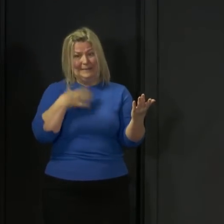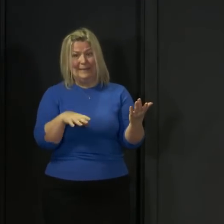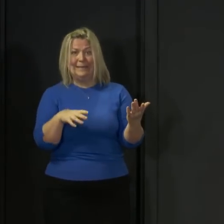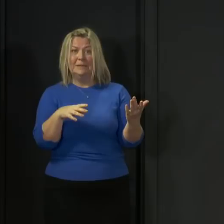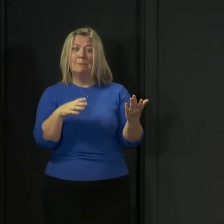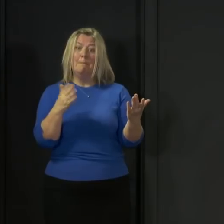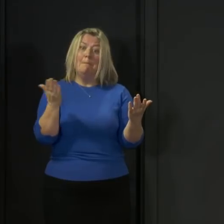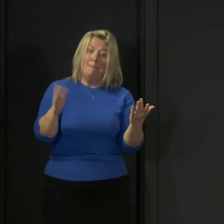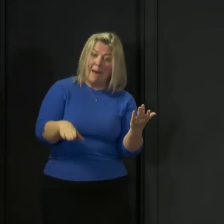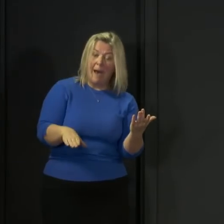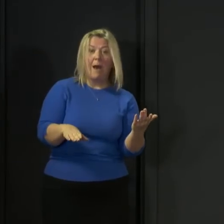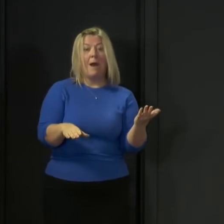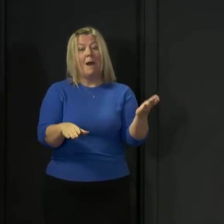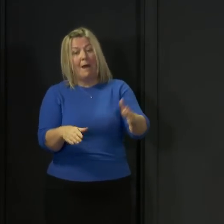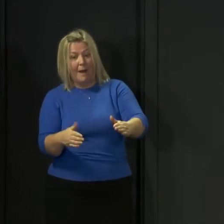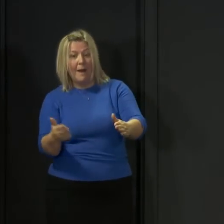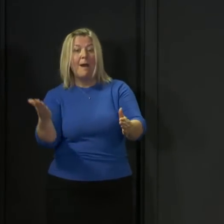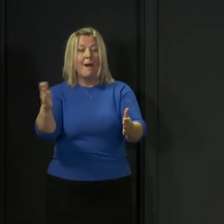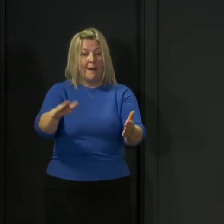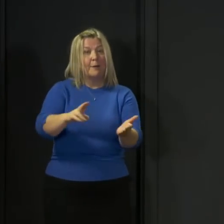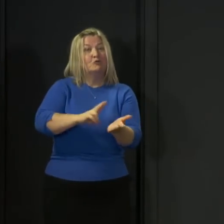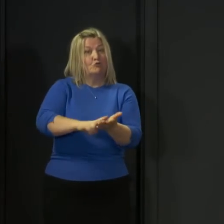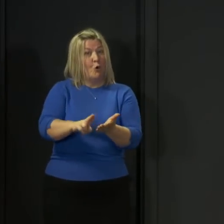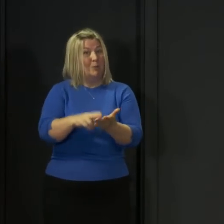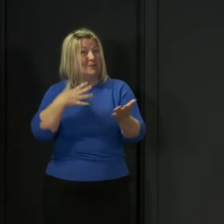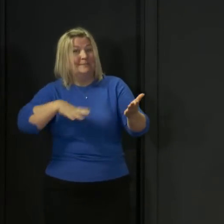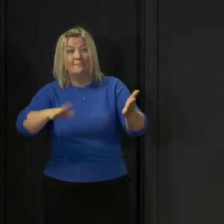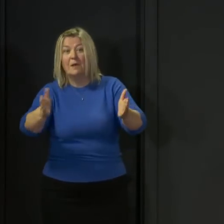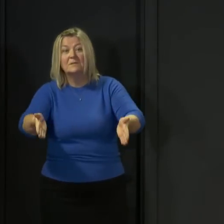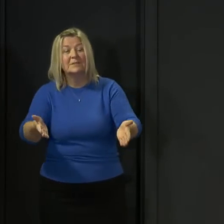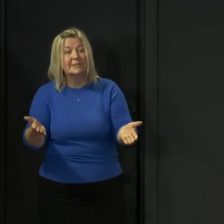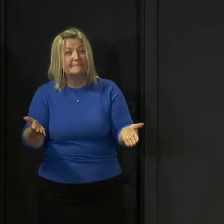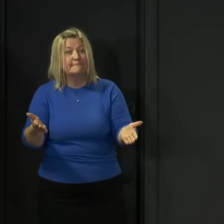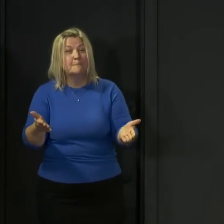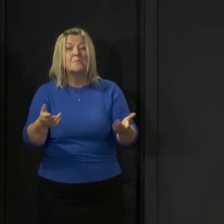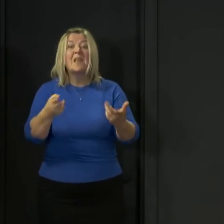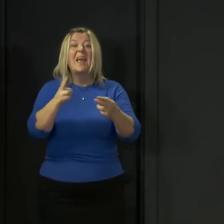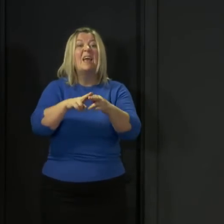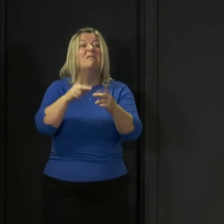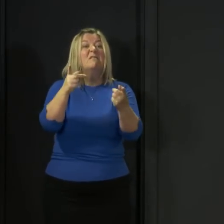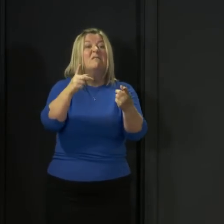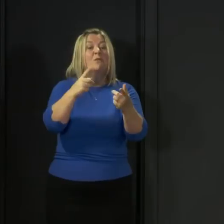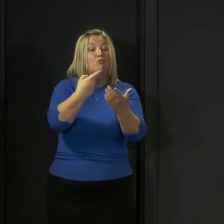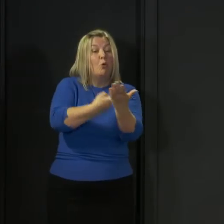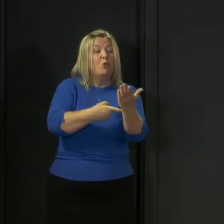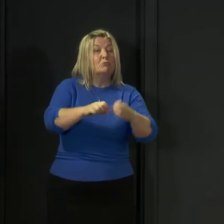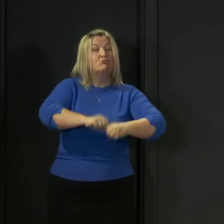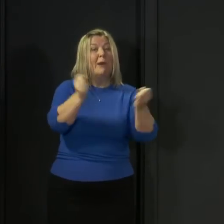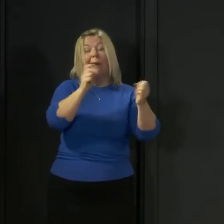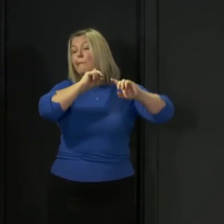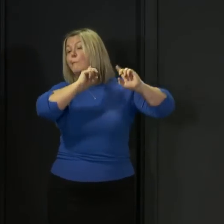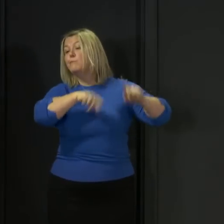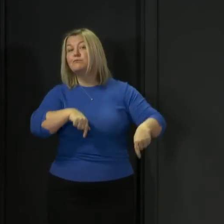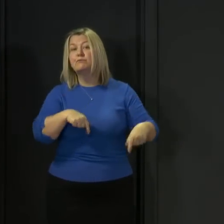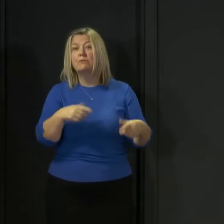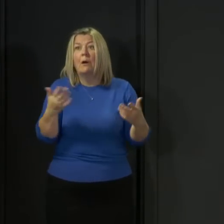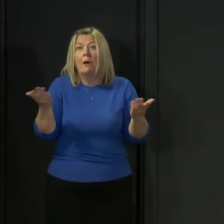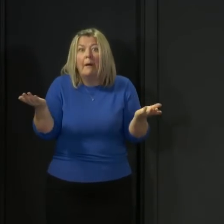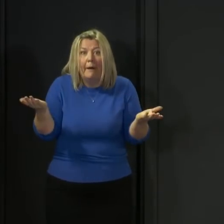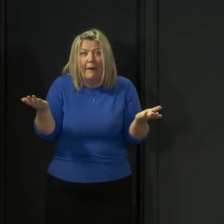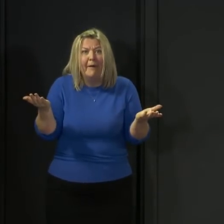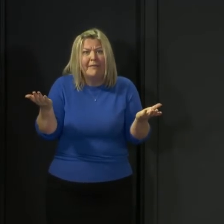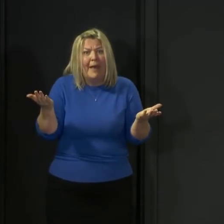but every time we have people breaching the rules we risk a resurgence of the virus we provide it with bridges to travel over